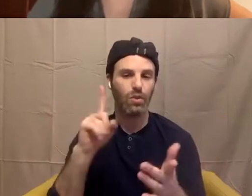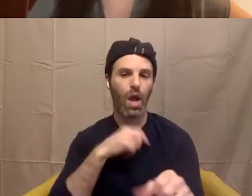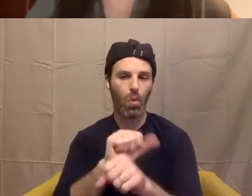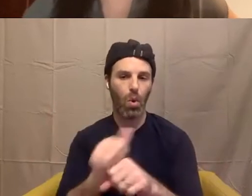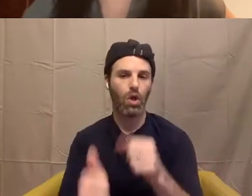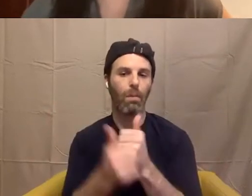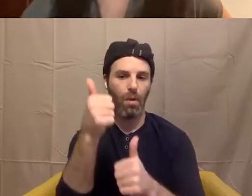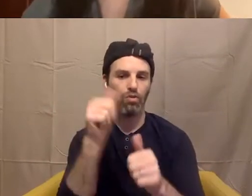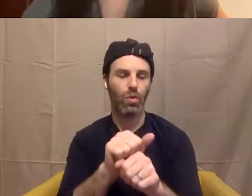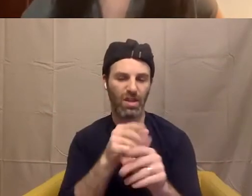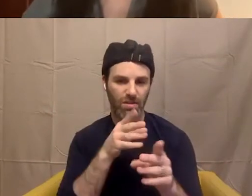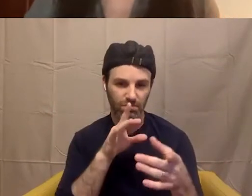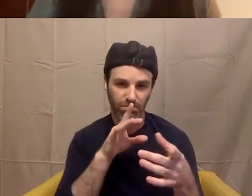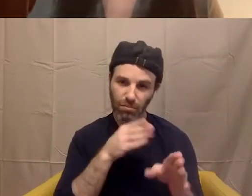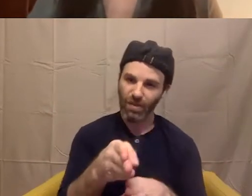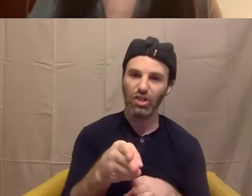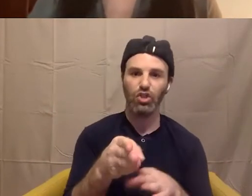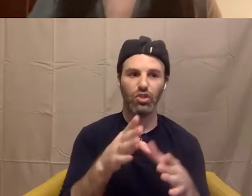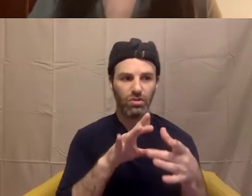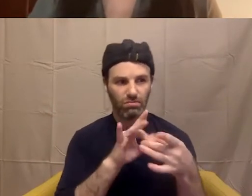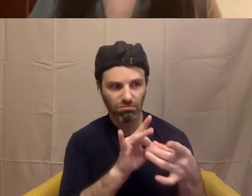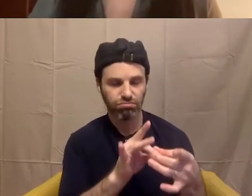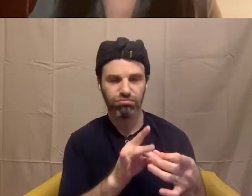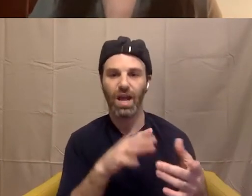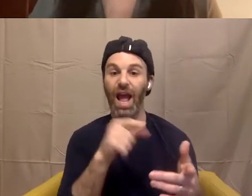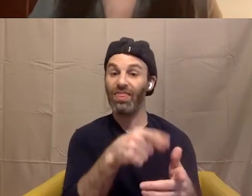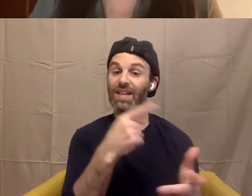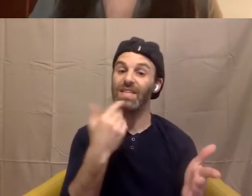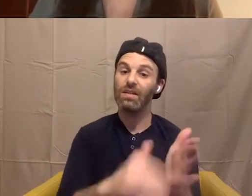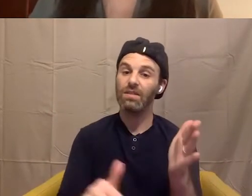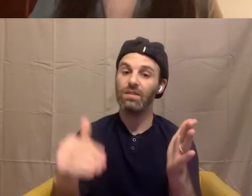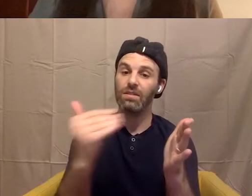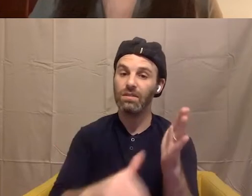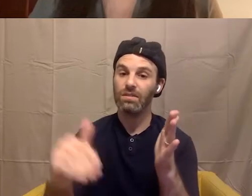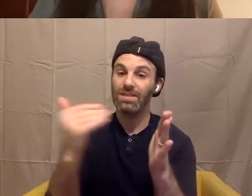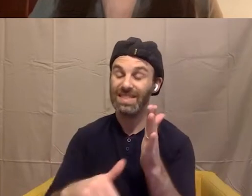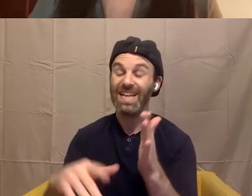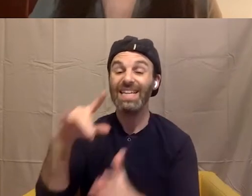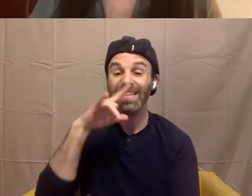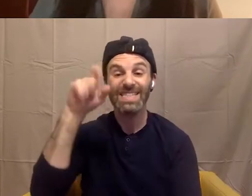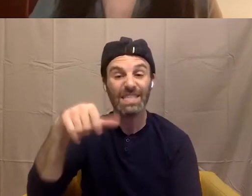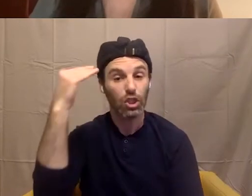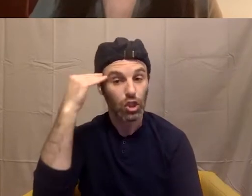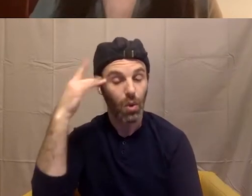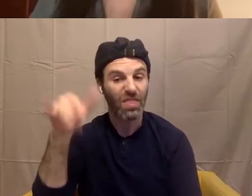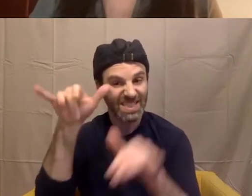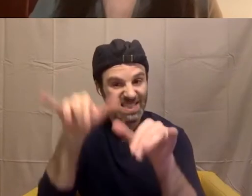say over and over is kids need to know this is common. Kids need to know what happens all the time,